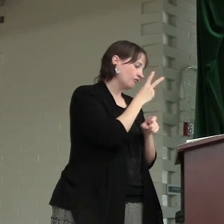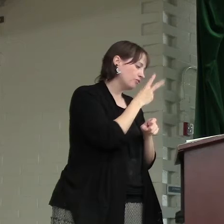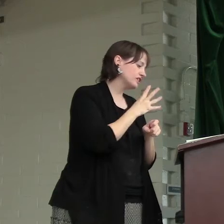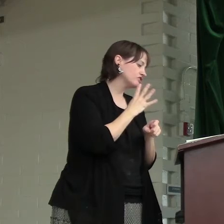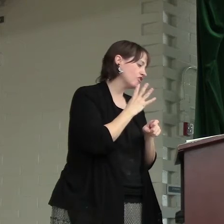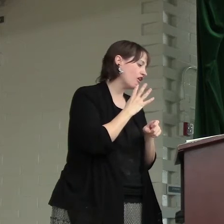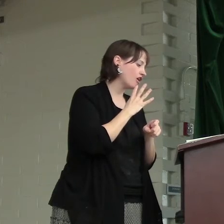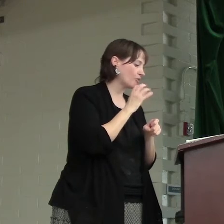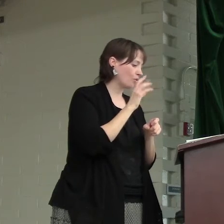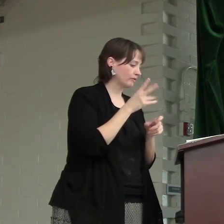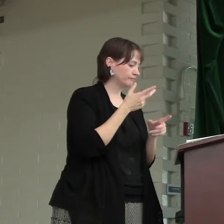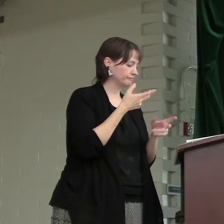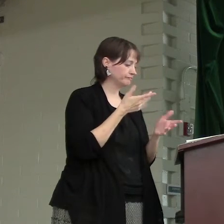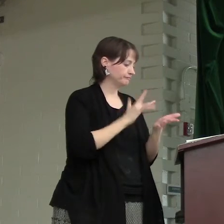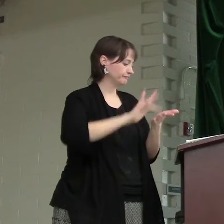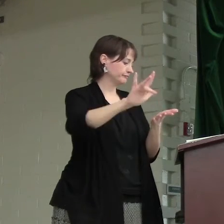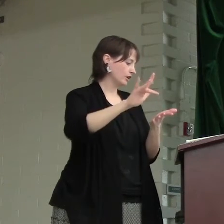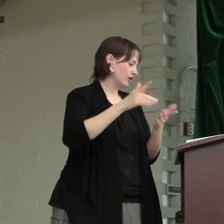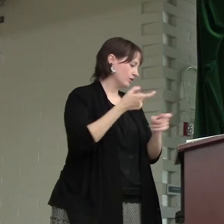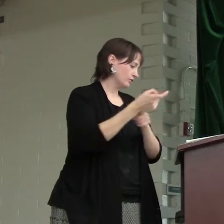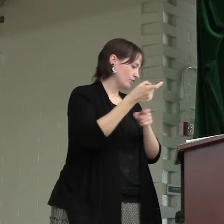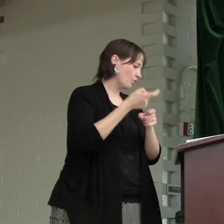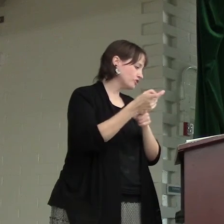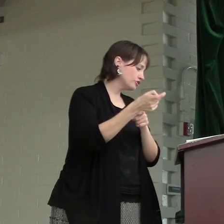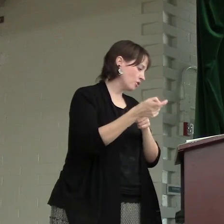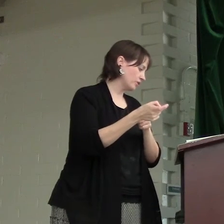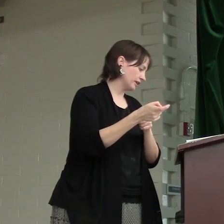foolish talk, or coarse joking